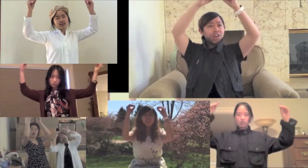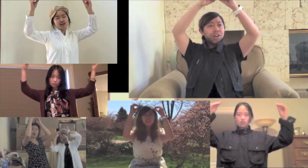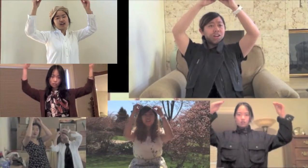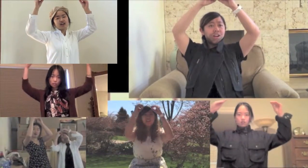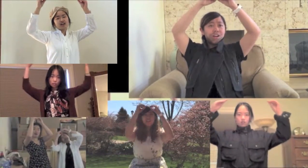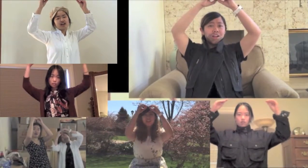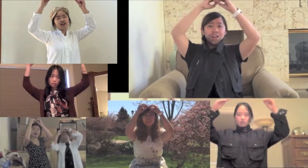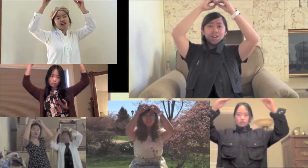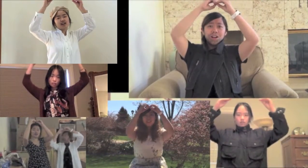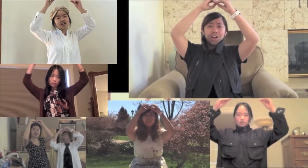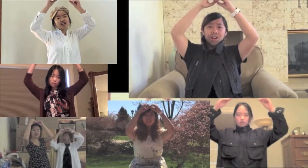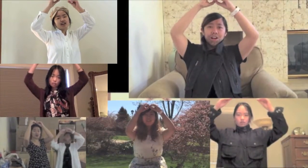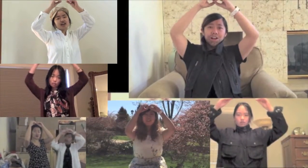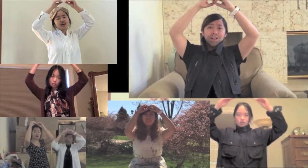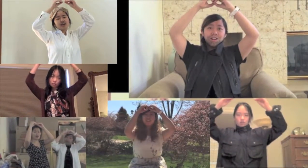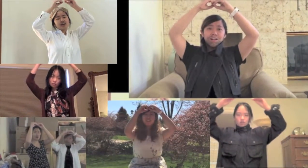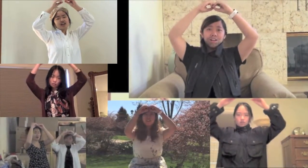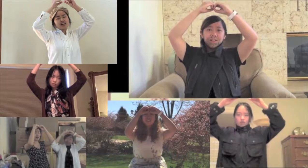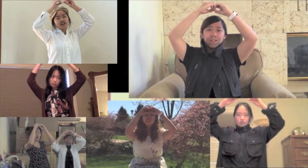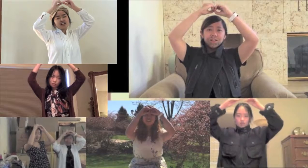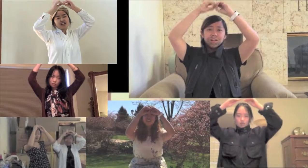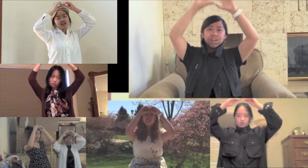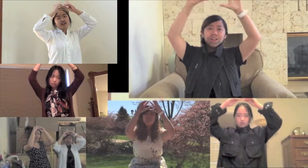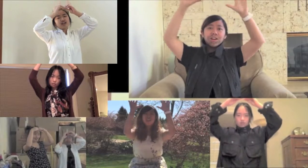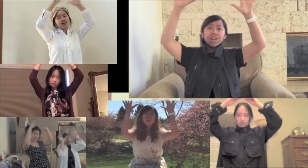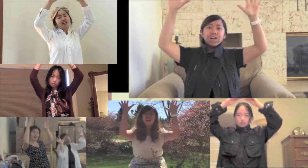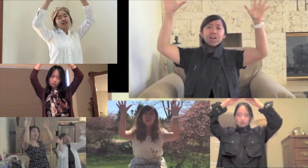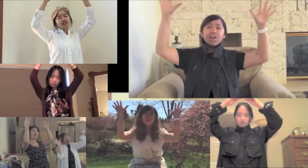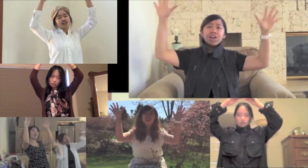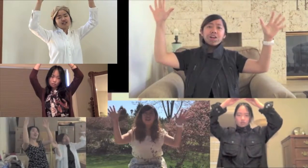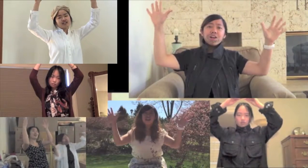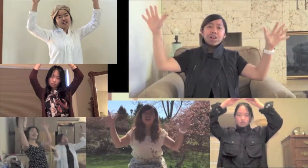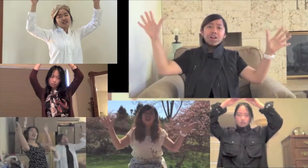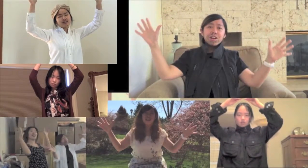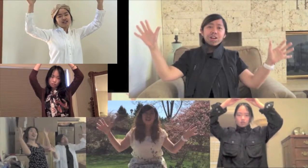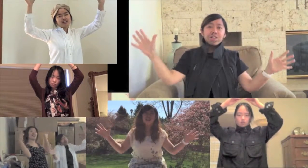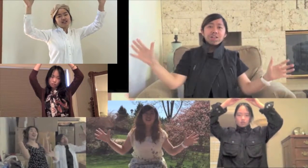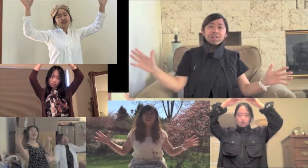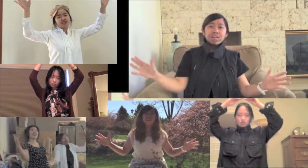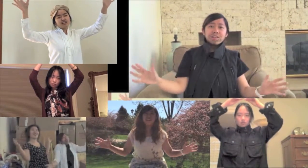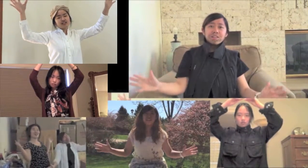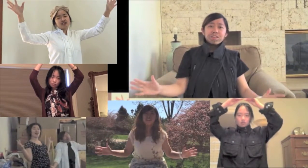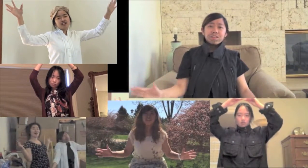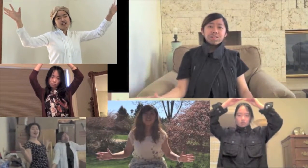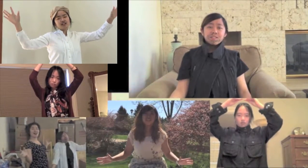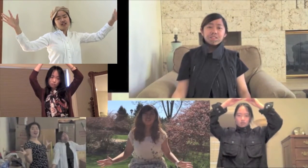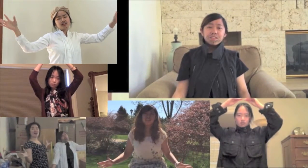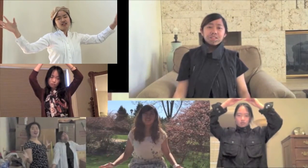more One more You